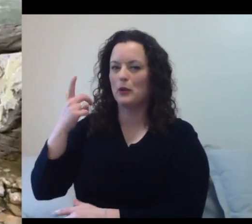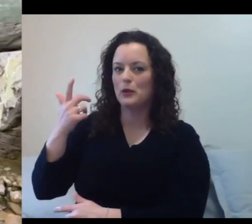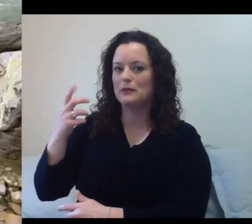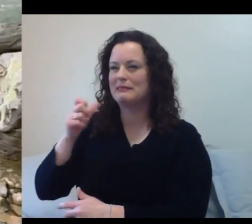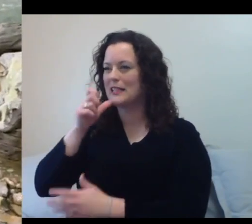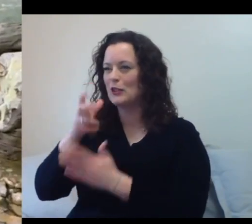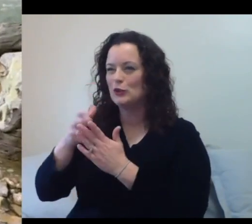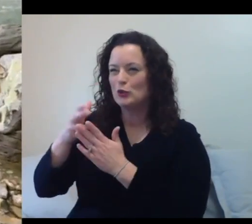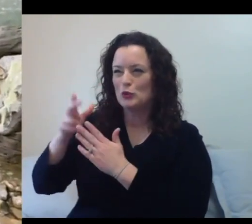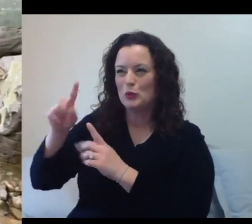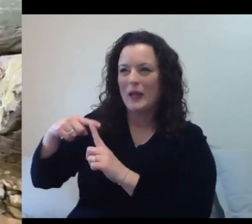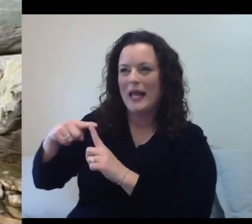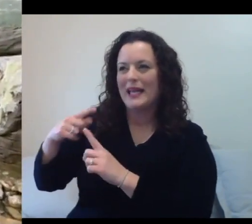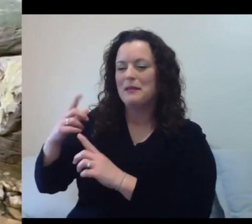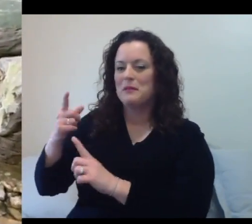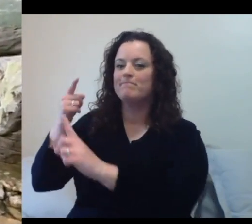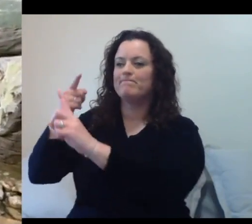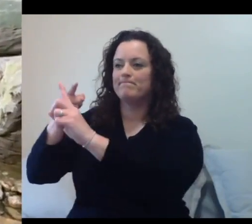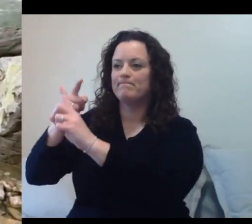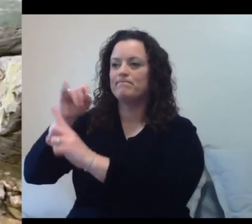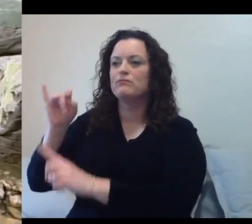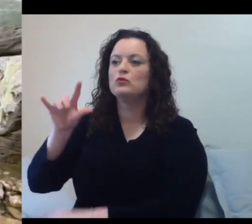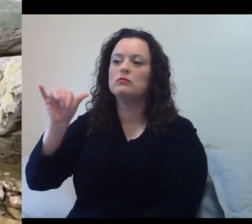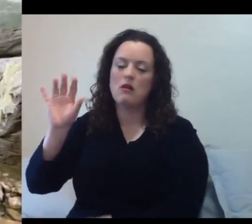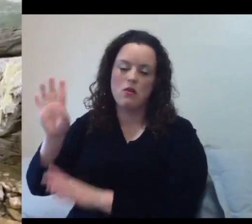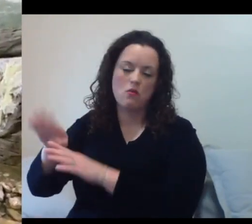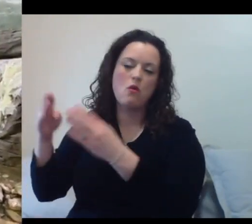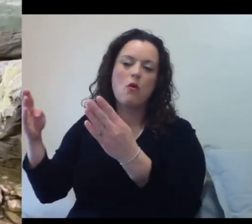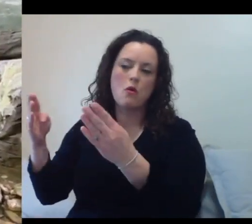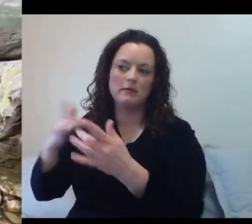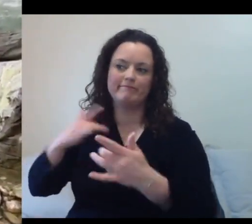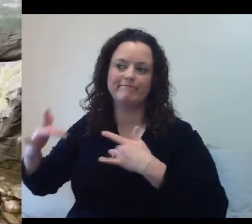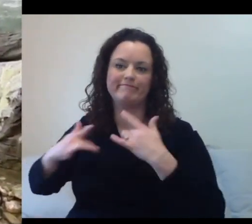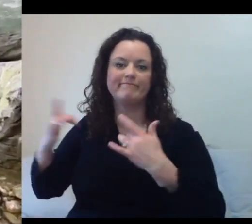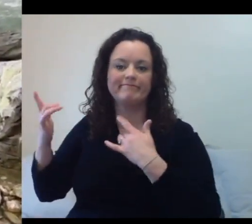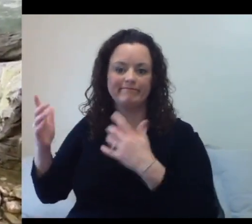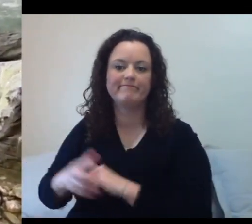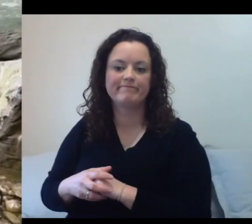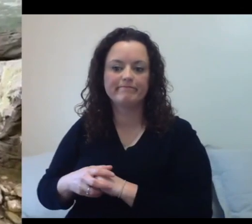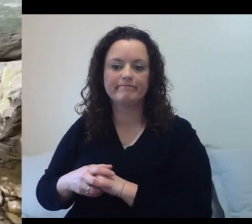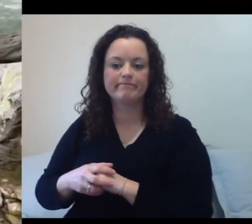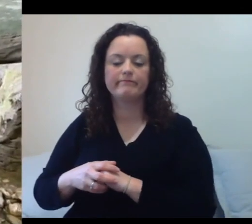really excited for those new exhibits. And I'm officially calling this over here the penguins.